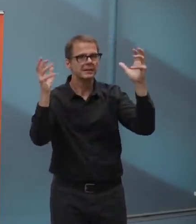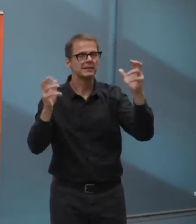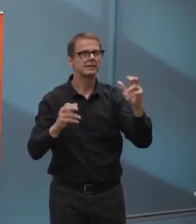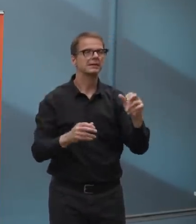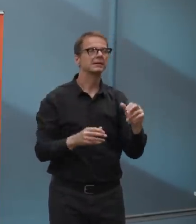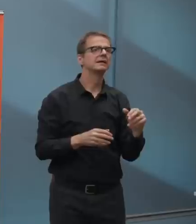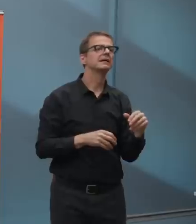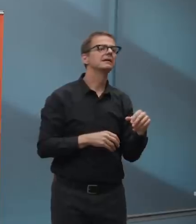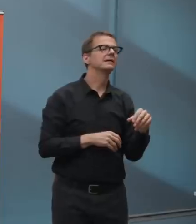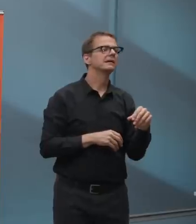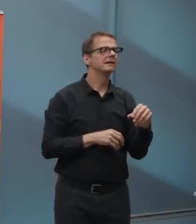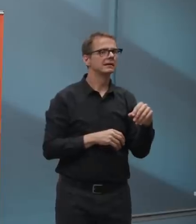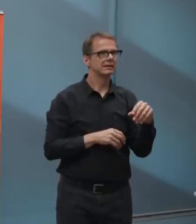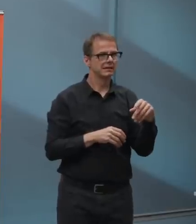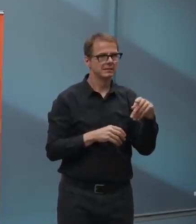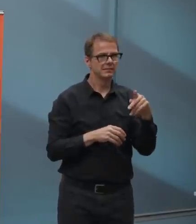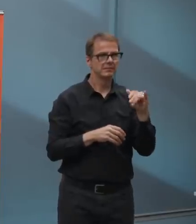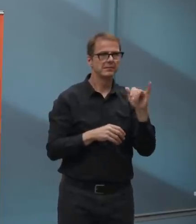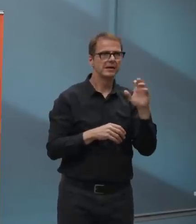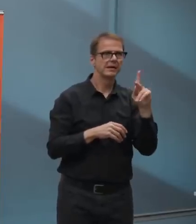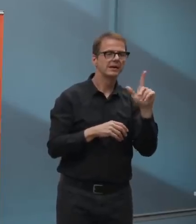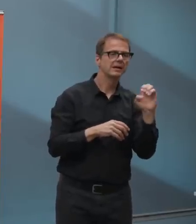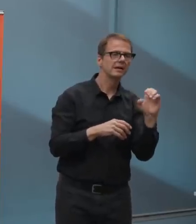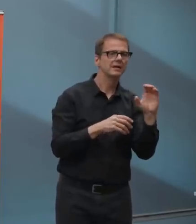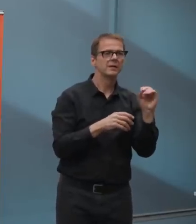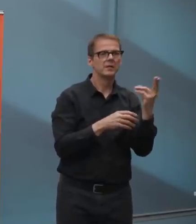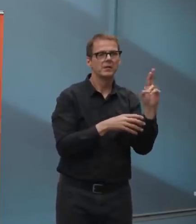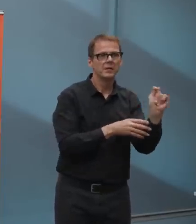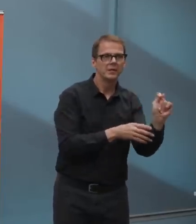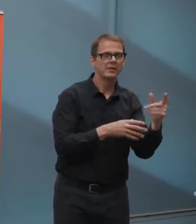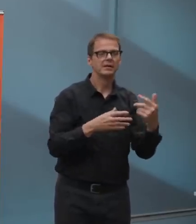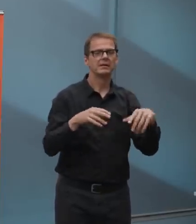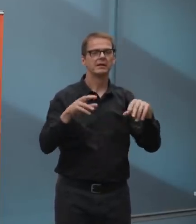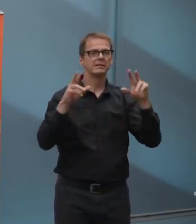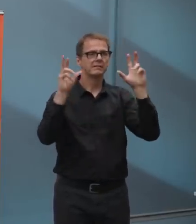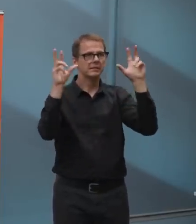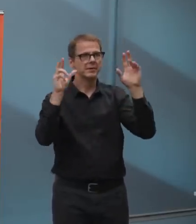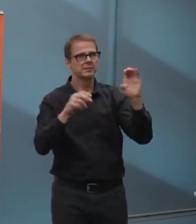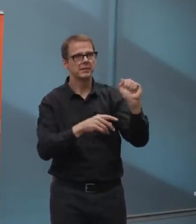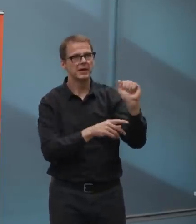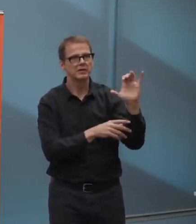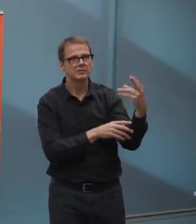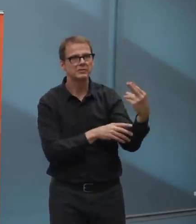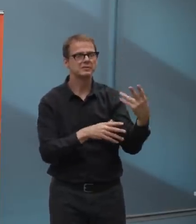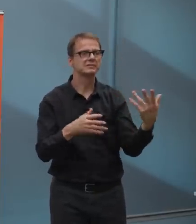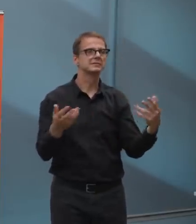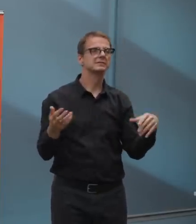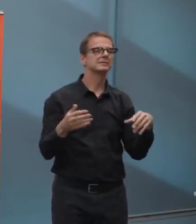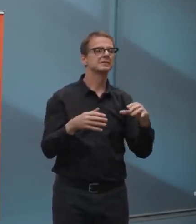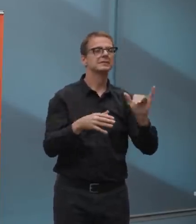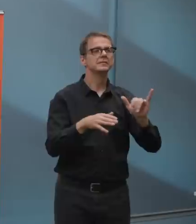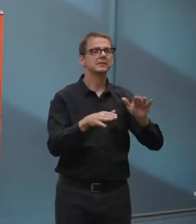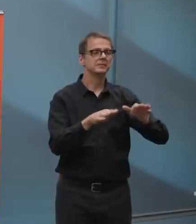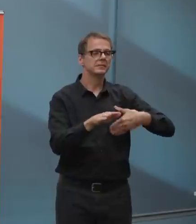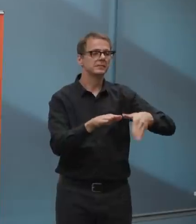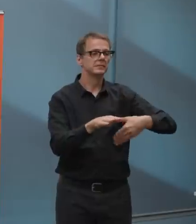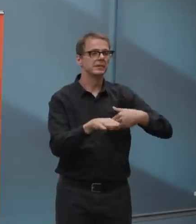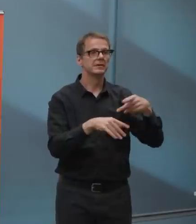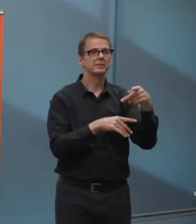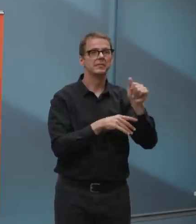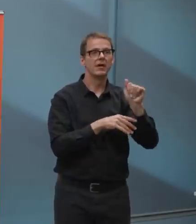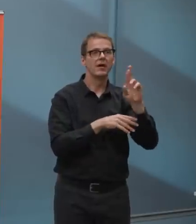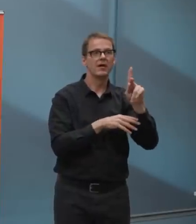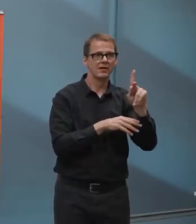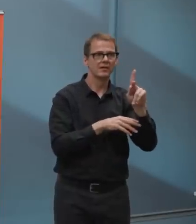disco disc golf and outdoor skate parks. And, uh, of which there are 11 of these parks around the city. And what I